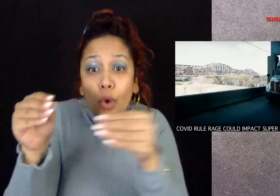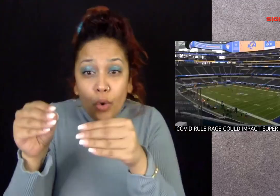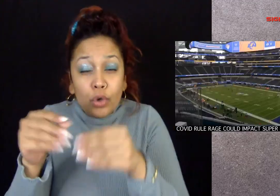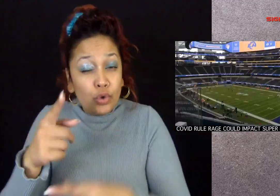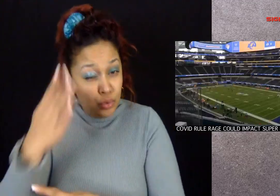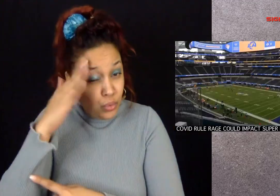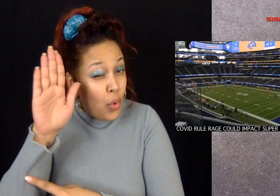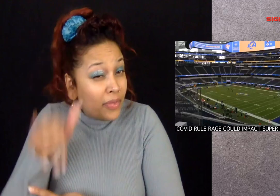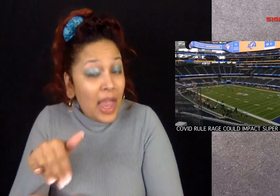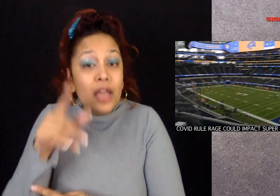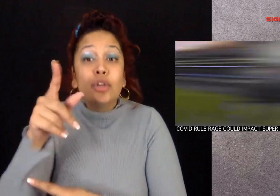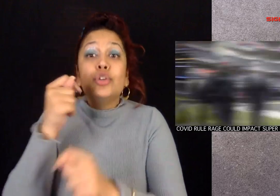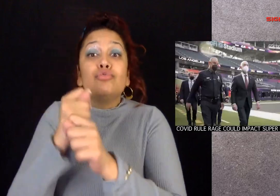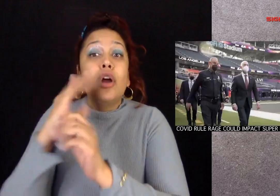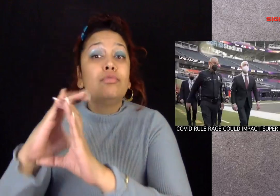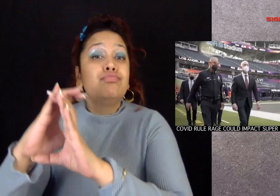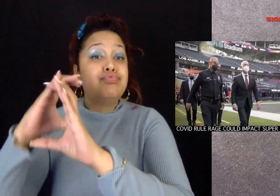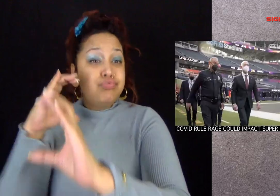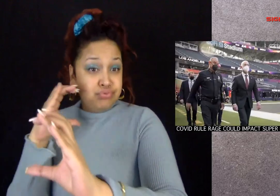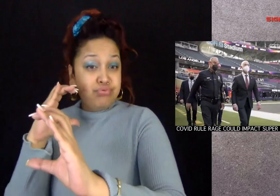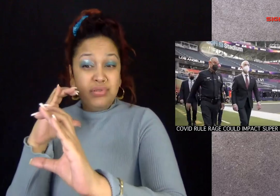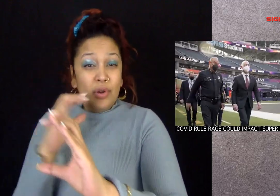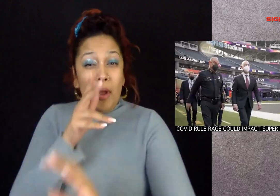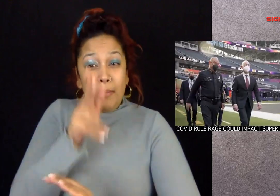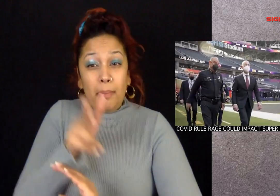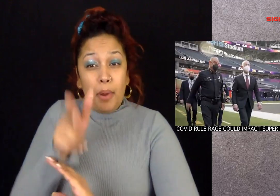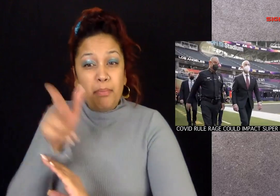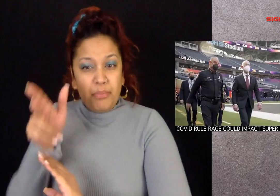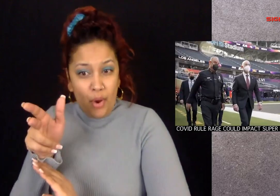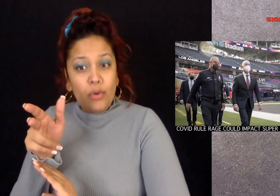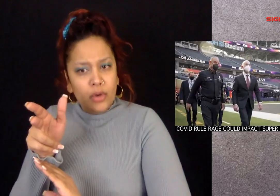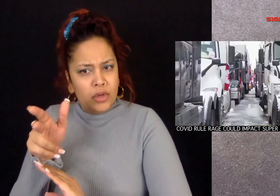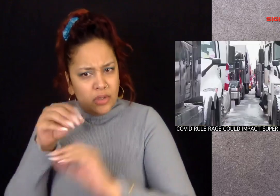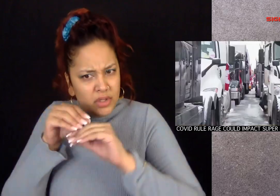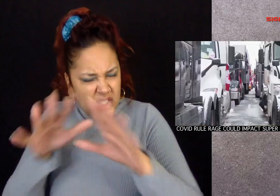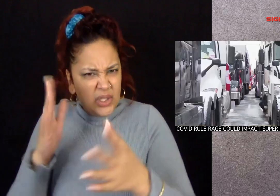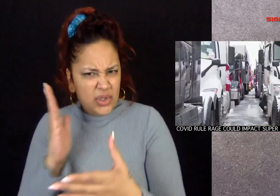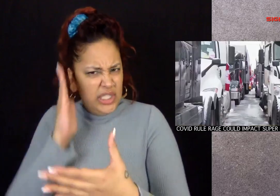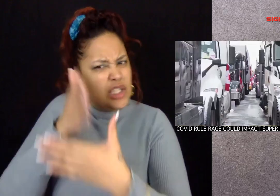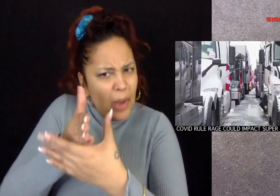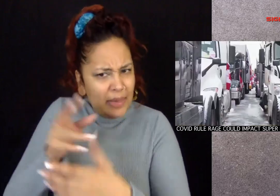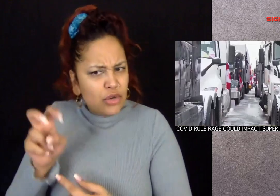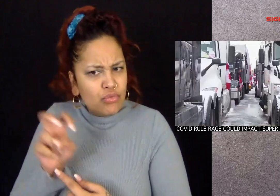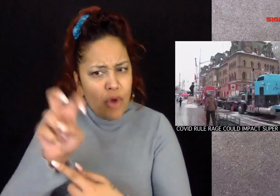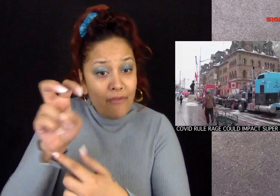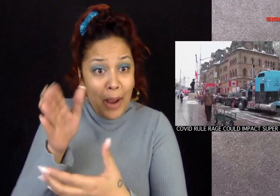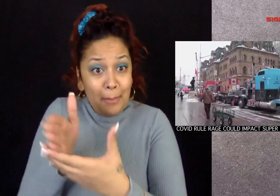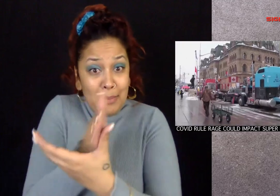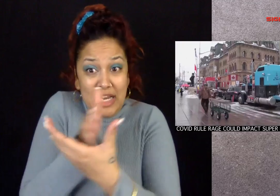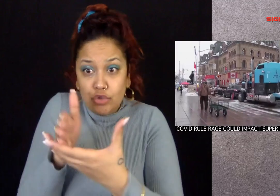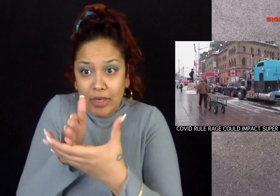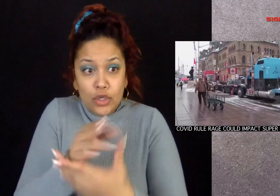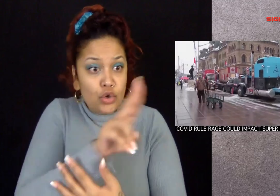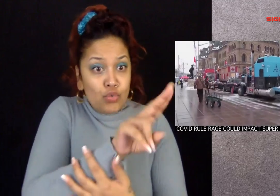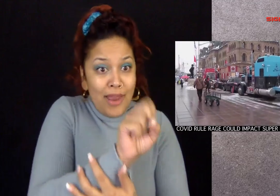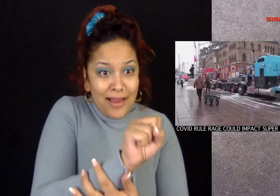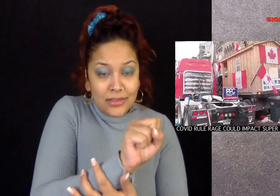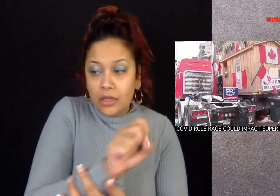coming into the US from the Super Bowl to the grocery store aisles. You know those truck convoys